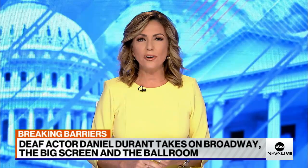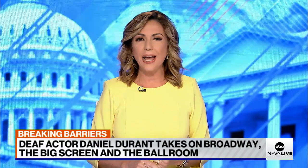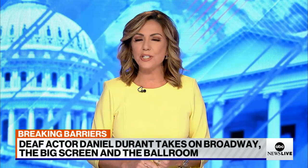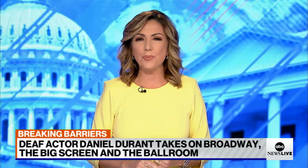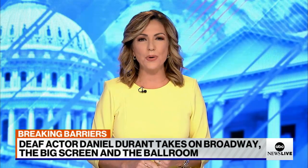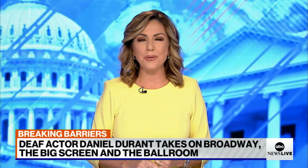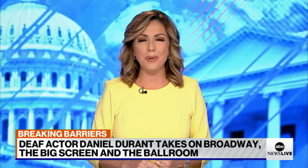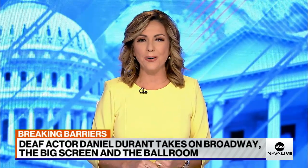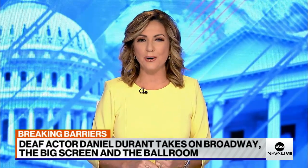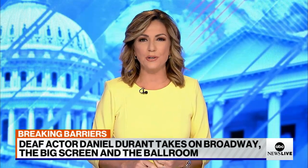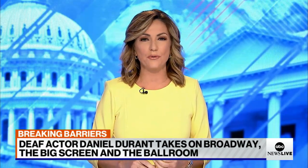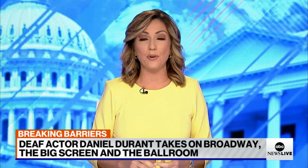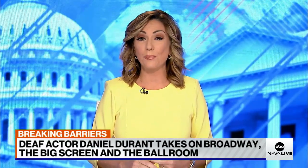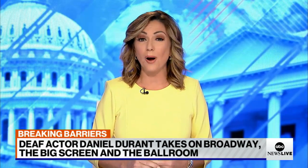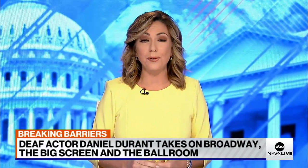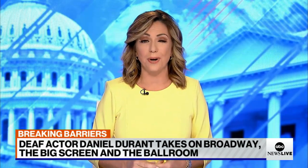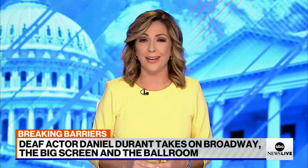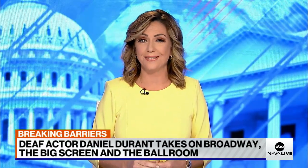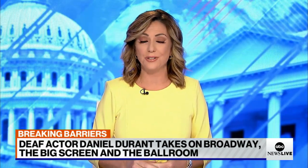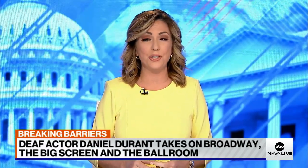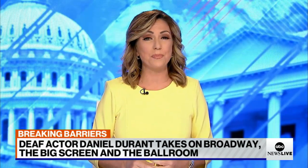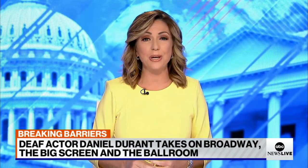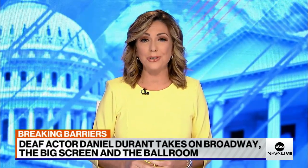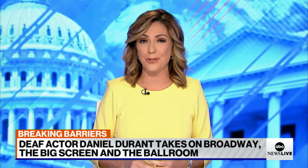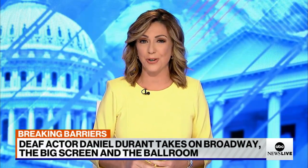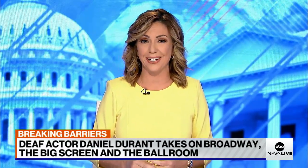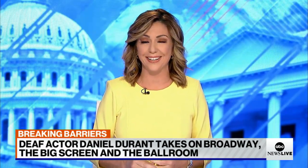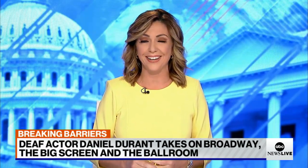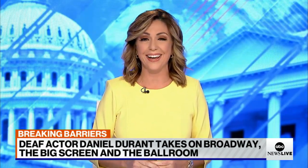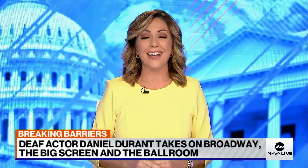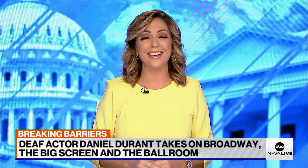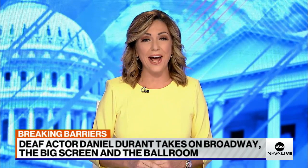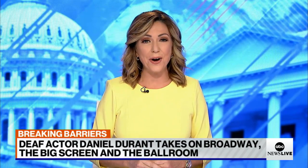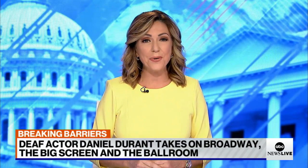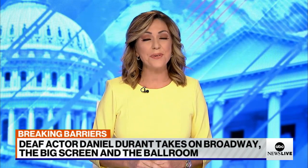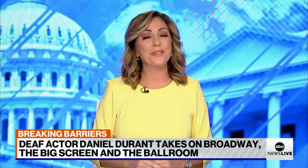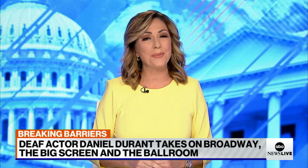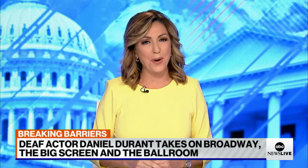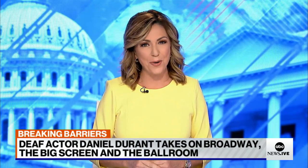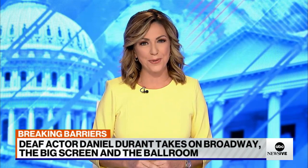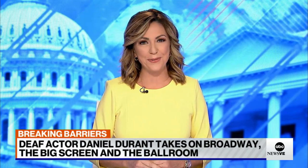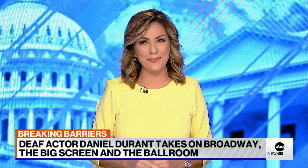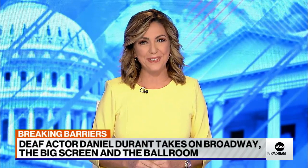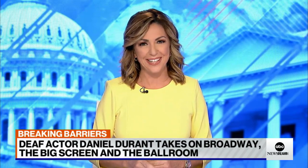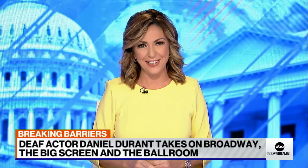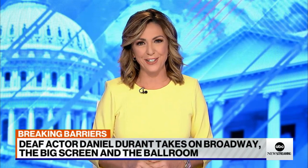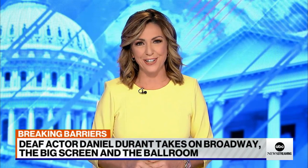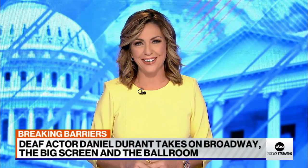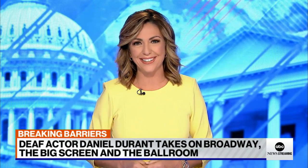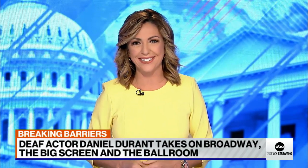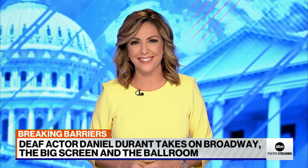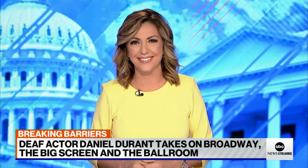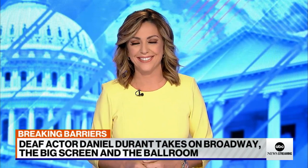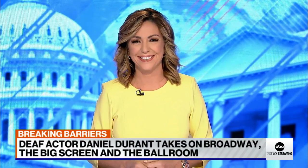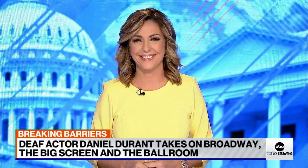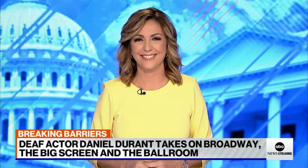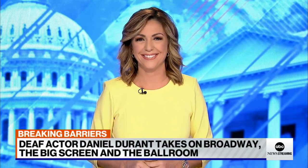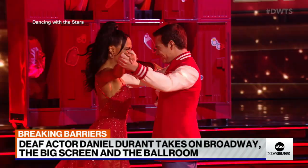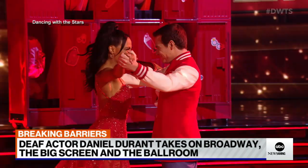Daniel has broken barriers from Broadway to the big screen, and now the ballroom. Take a look.